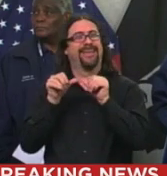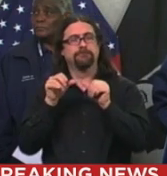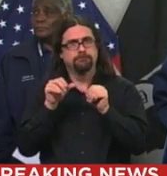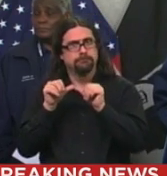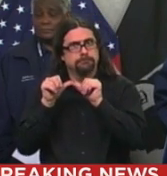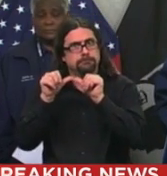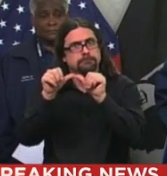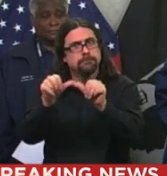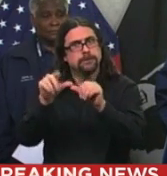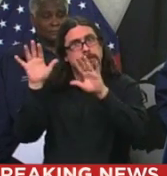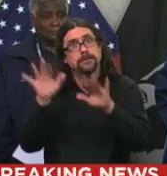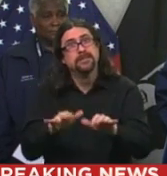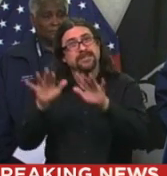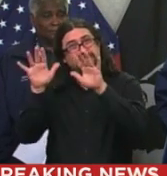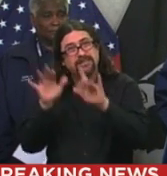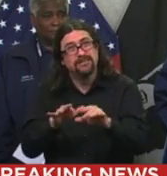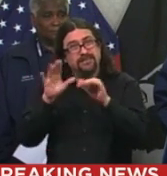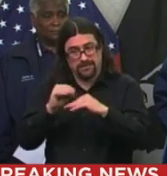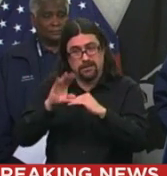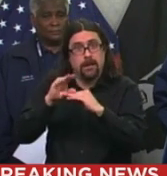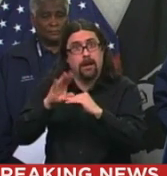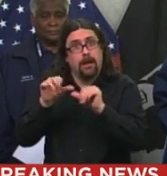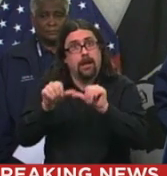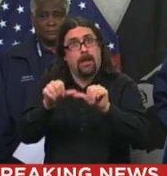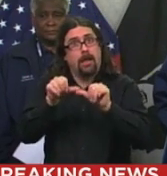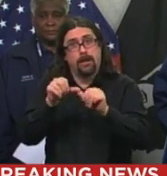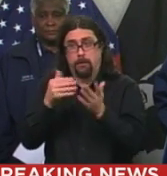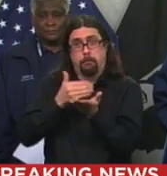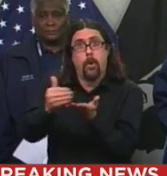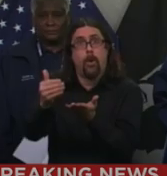A little less feeling, please. ...hour, depending on where you are in the city.